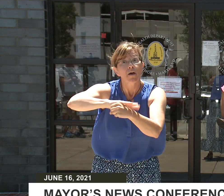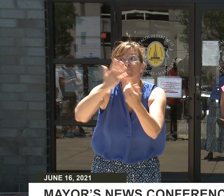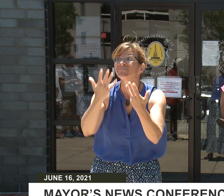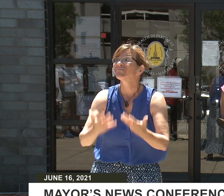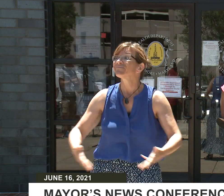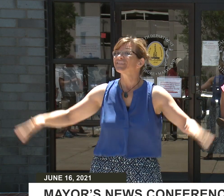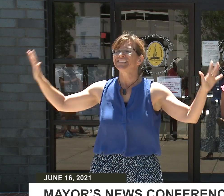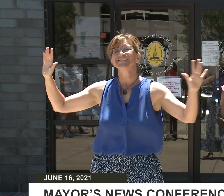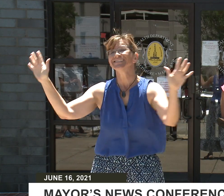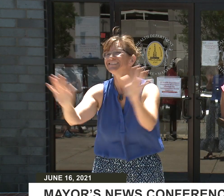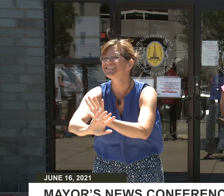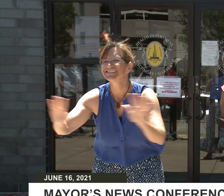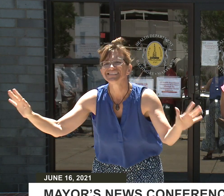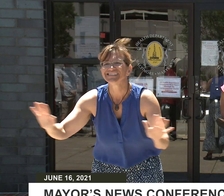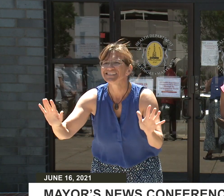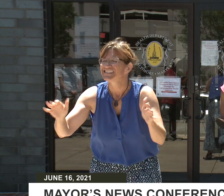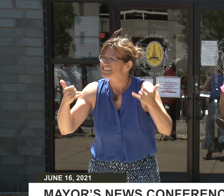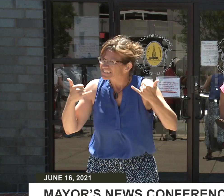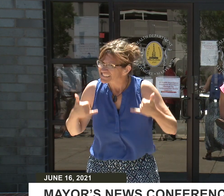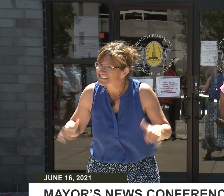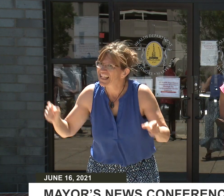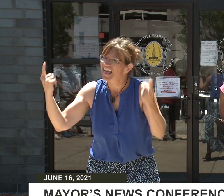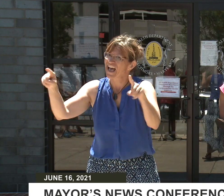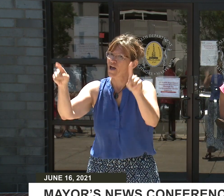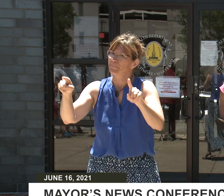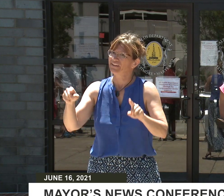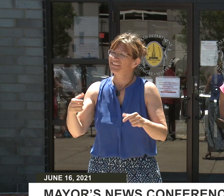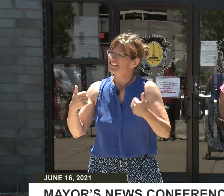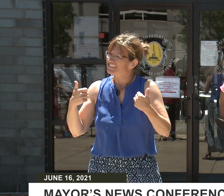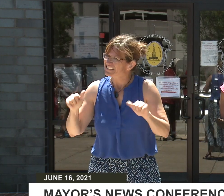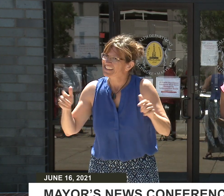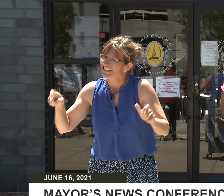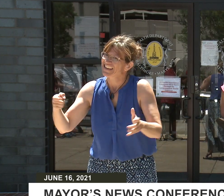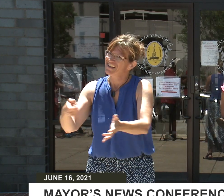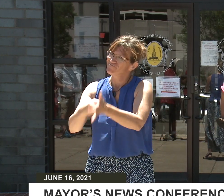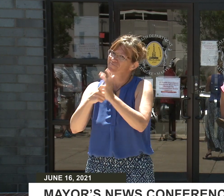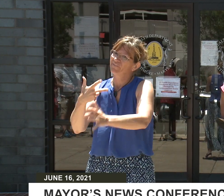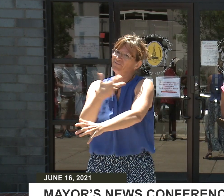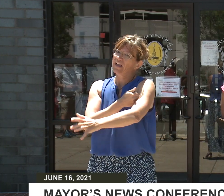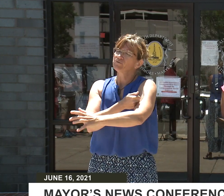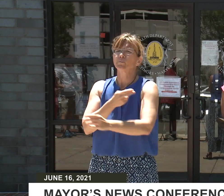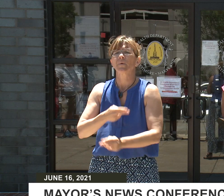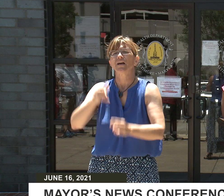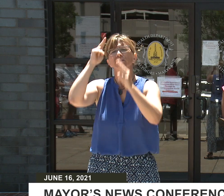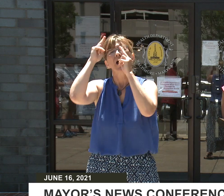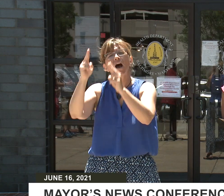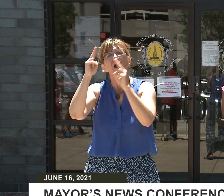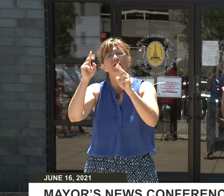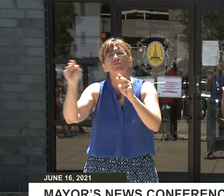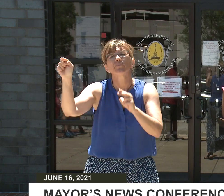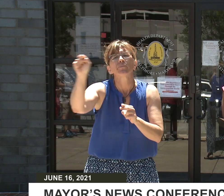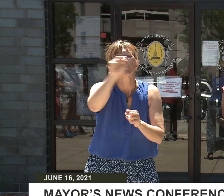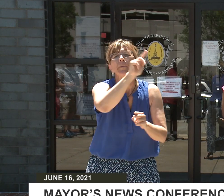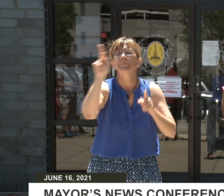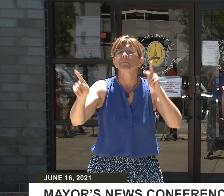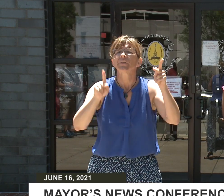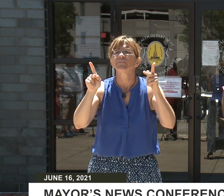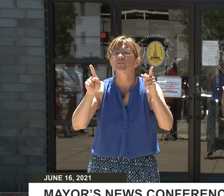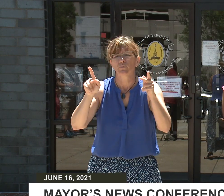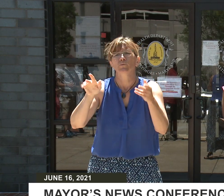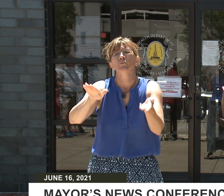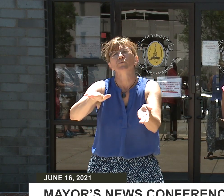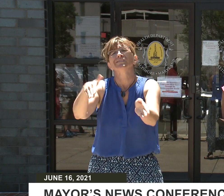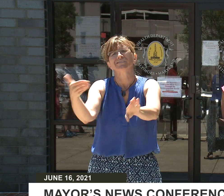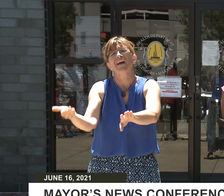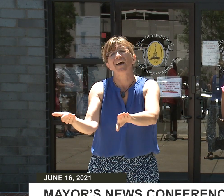want to have less people in our city. We have to honor all of those who we've unfortunately lost in our city to this pandemic by doing the